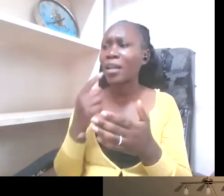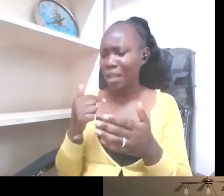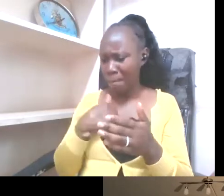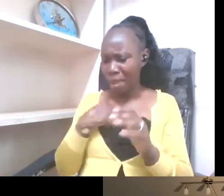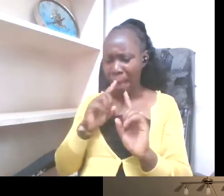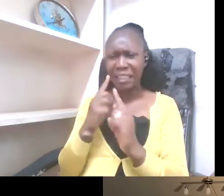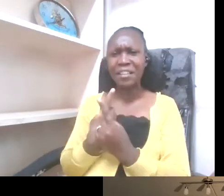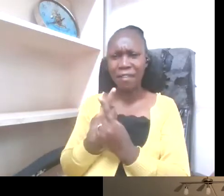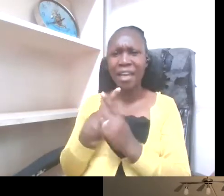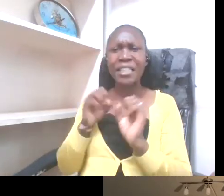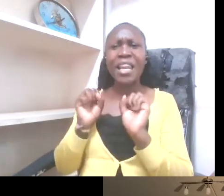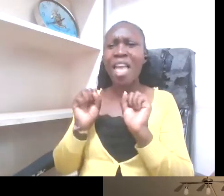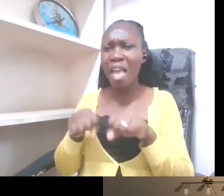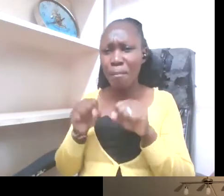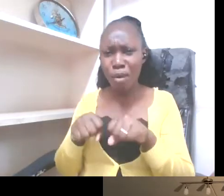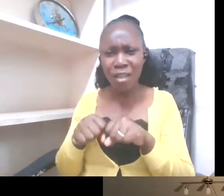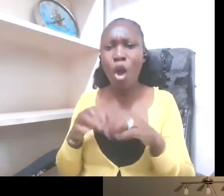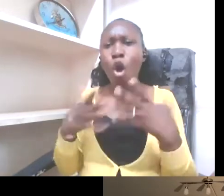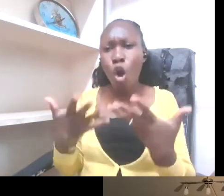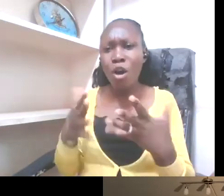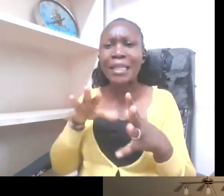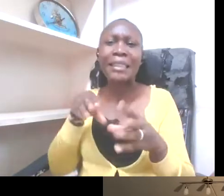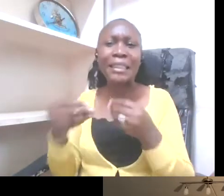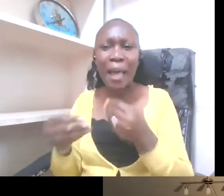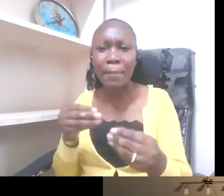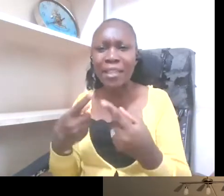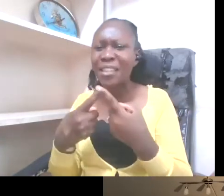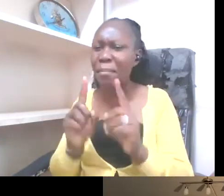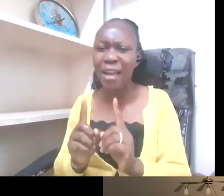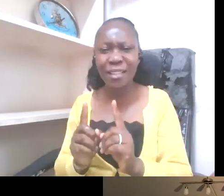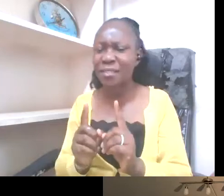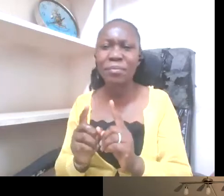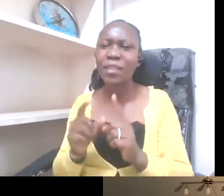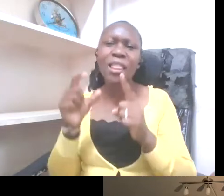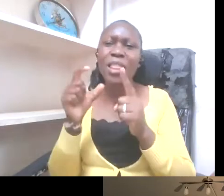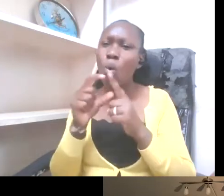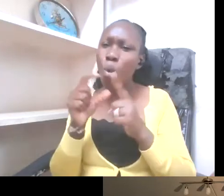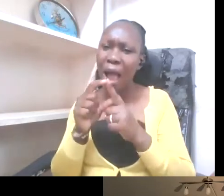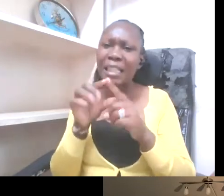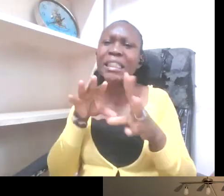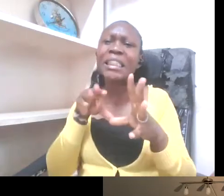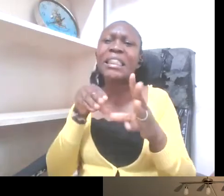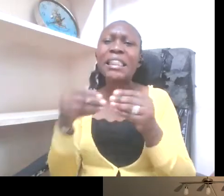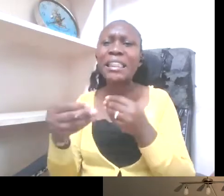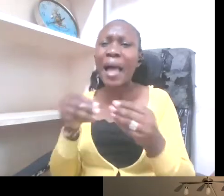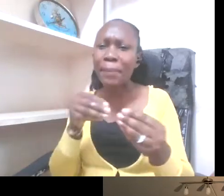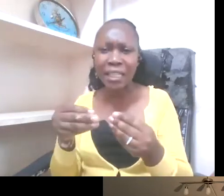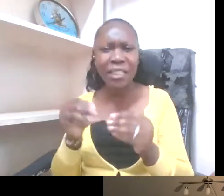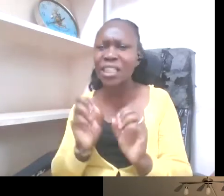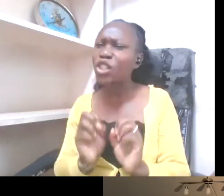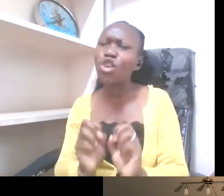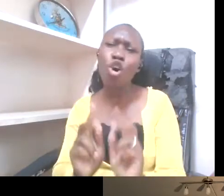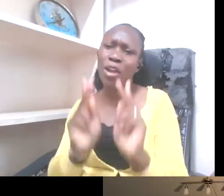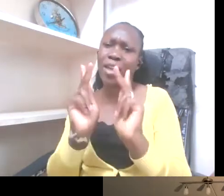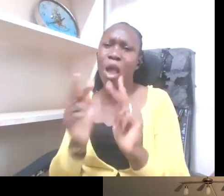disabled or disability. But again, disability, I would say is more widely accepted because the deaf in